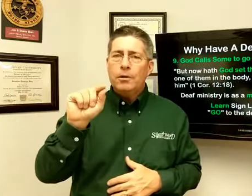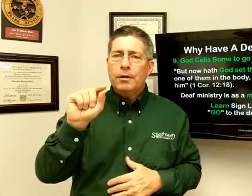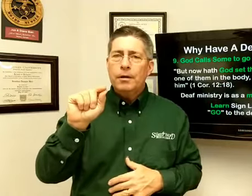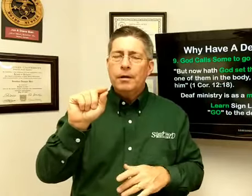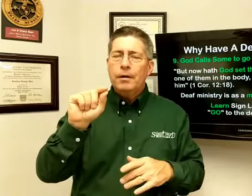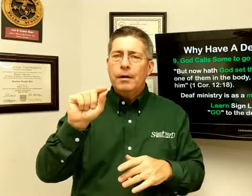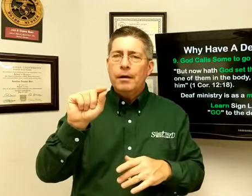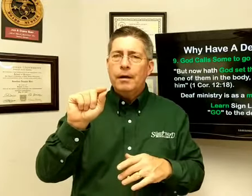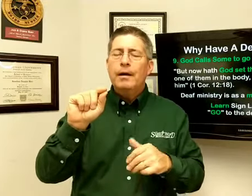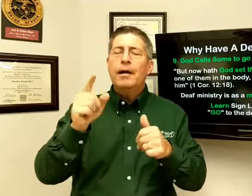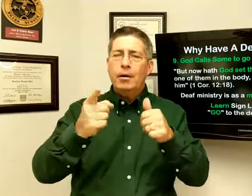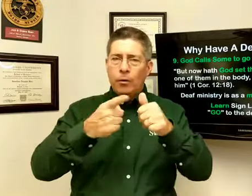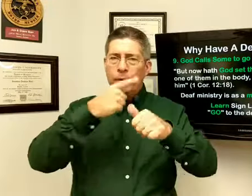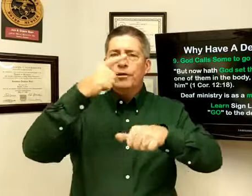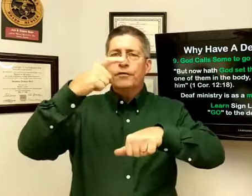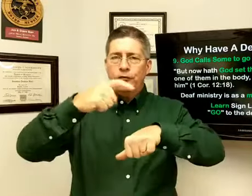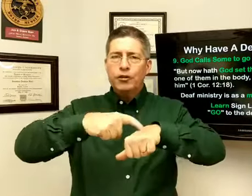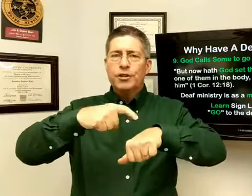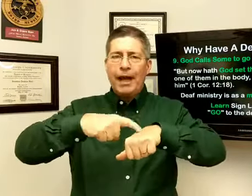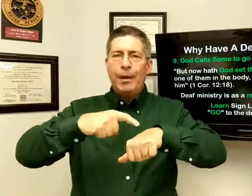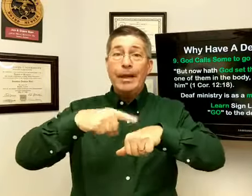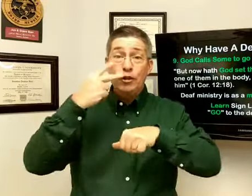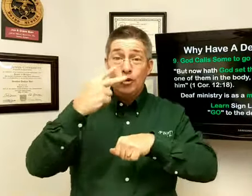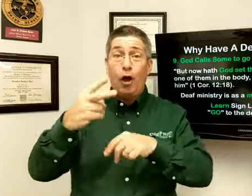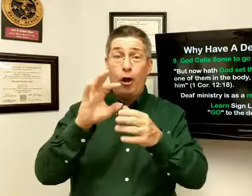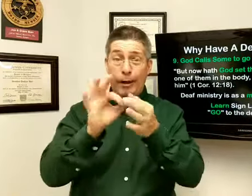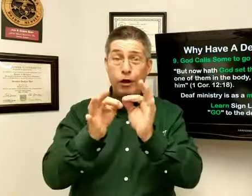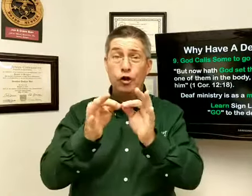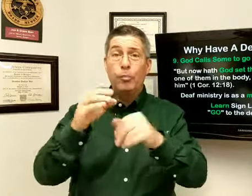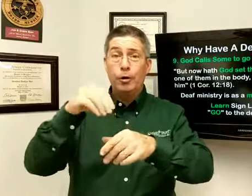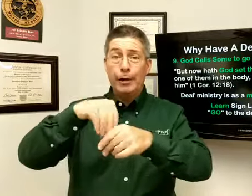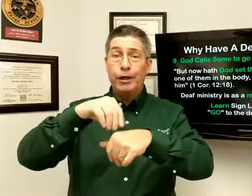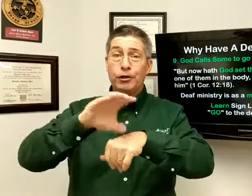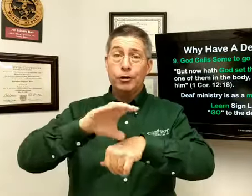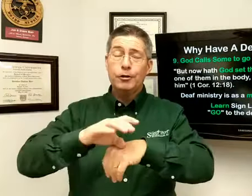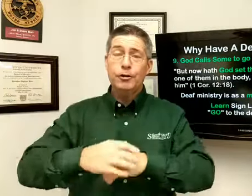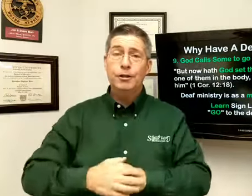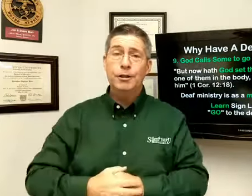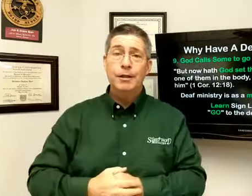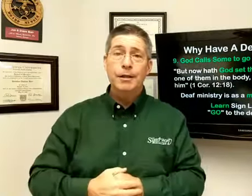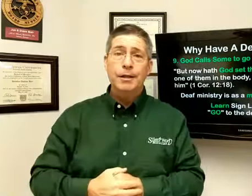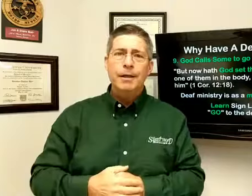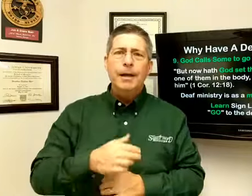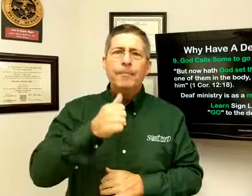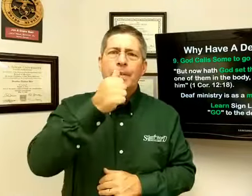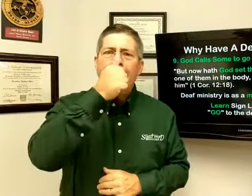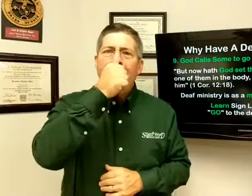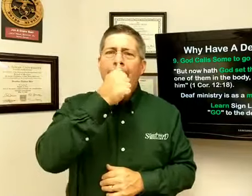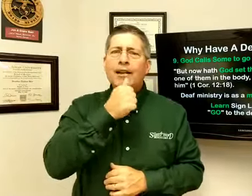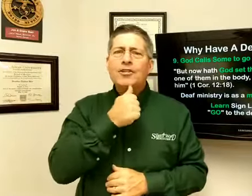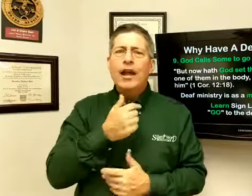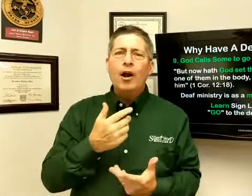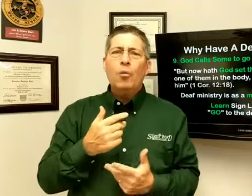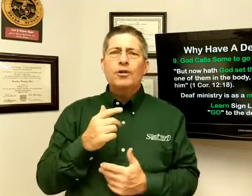when it was the first time he saw an interpreter in church. Alan Snare was